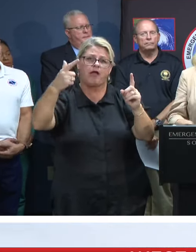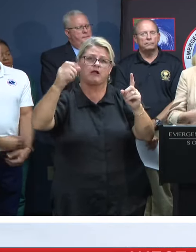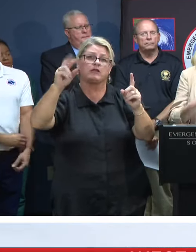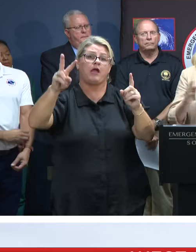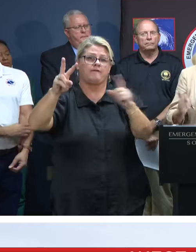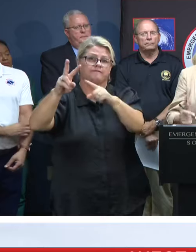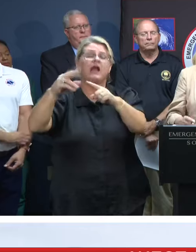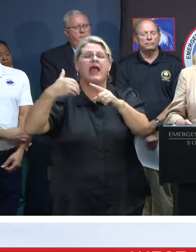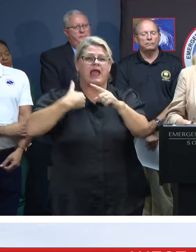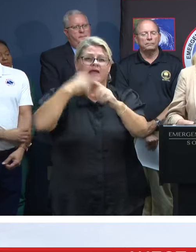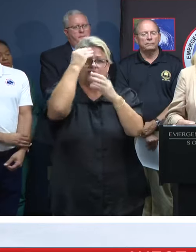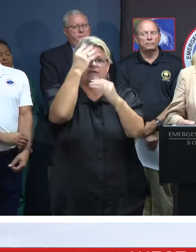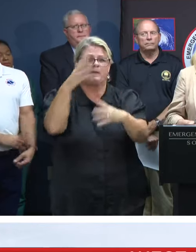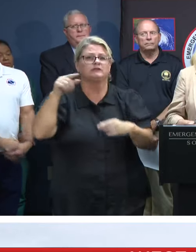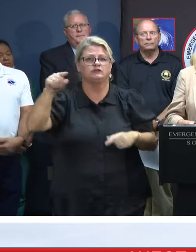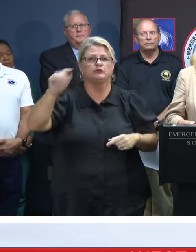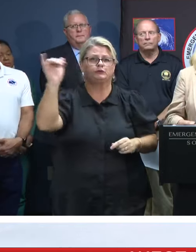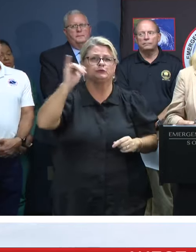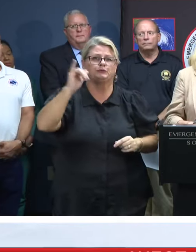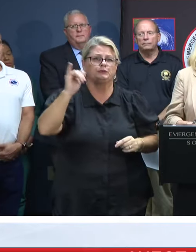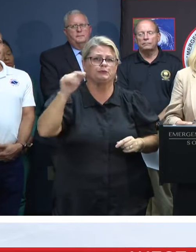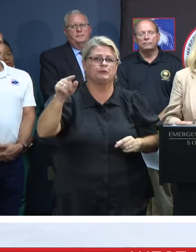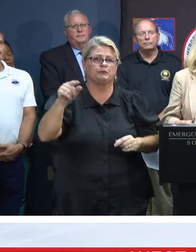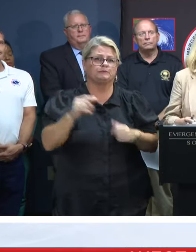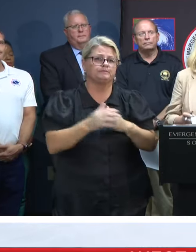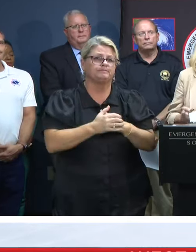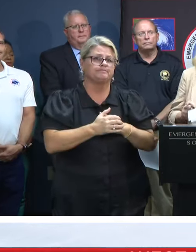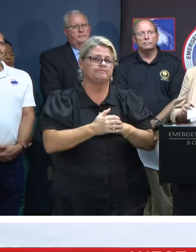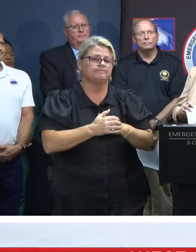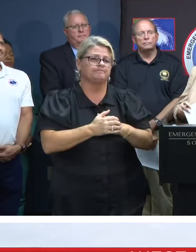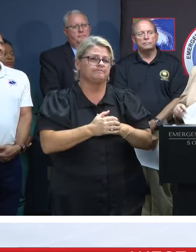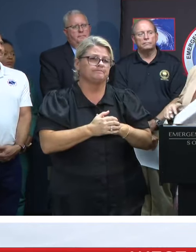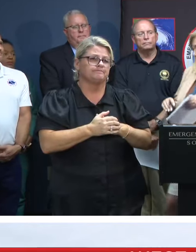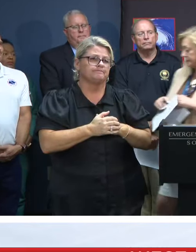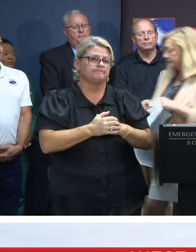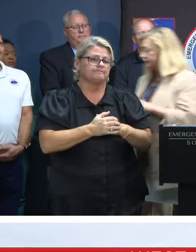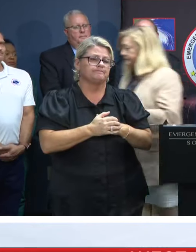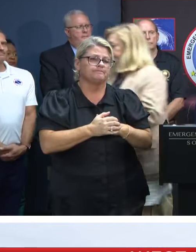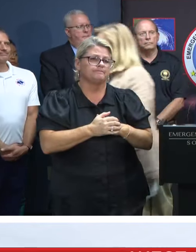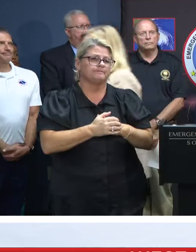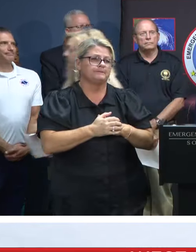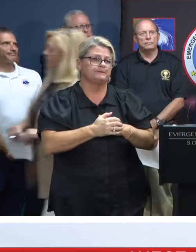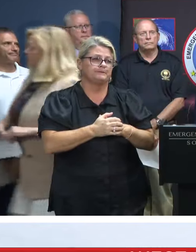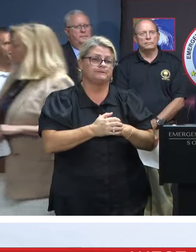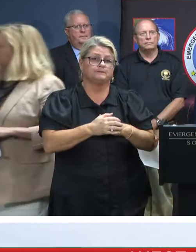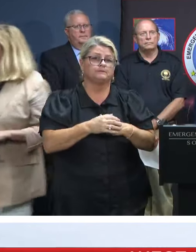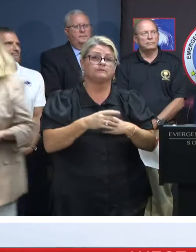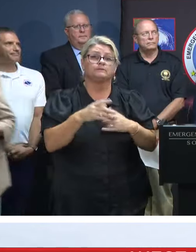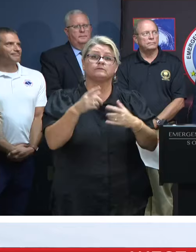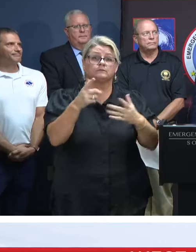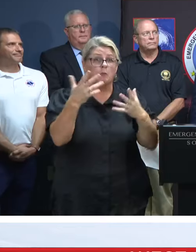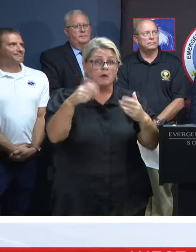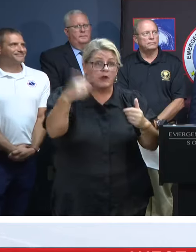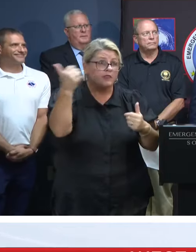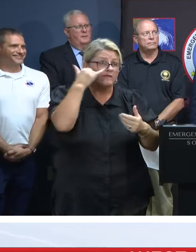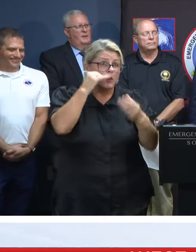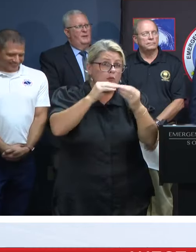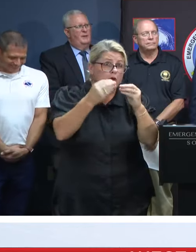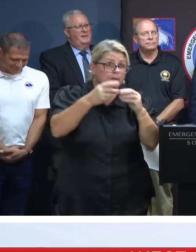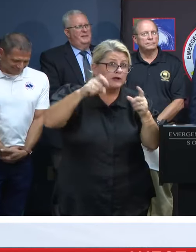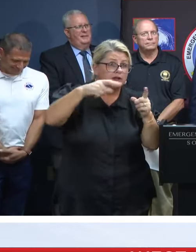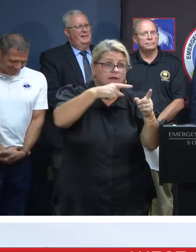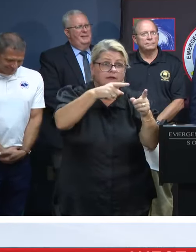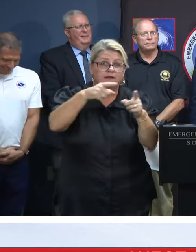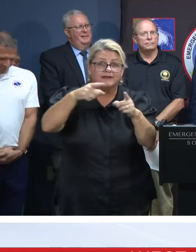a wealth of information and resources there as well on other issues. Does anybody want to know the phone number? It's been